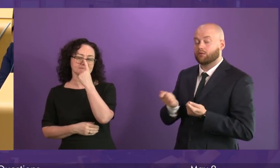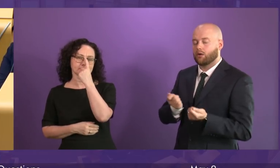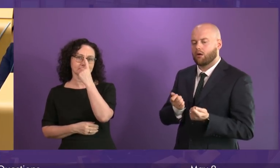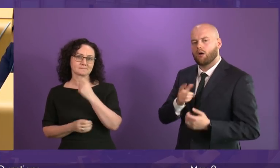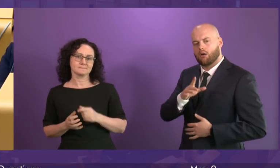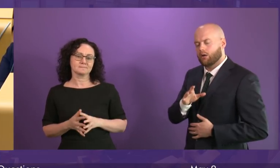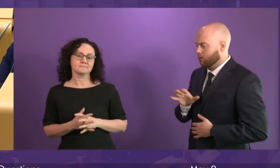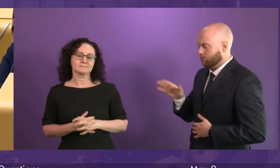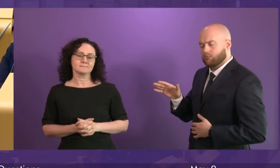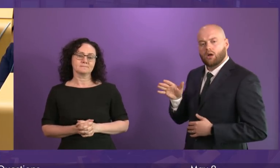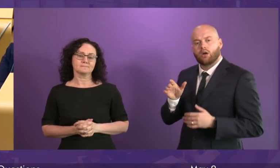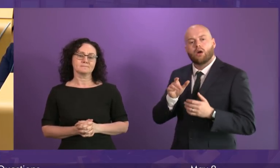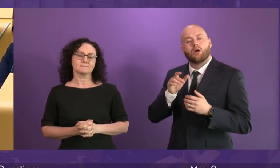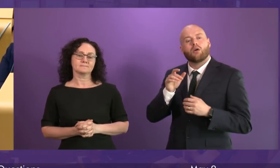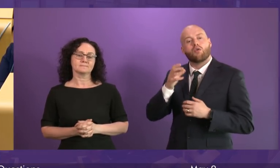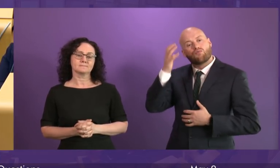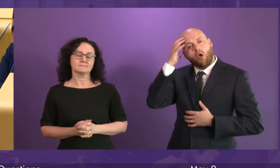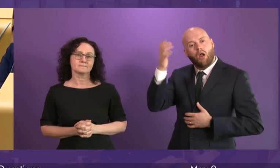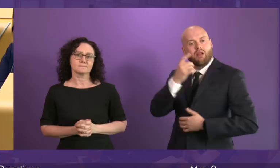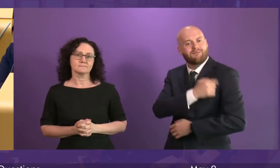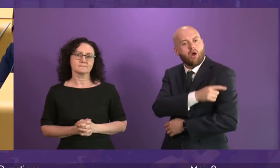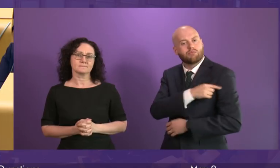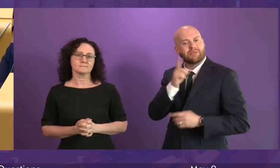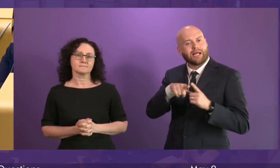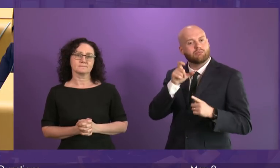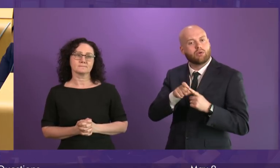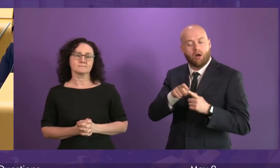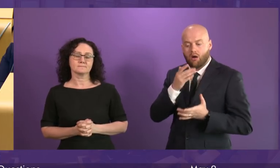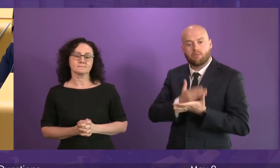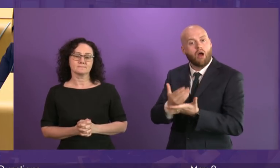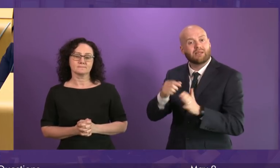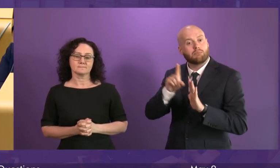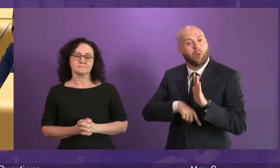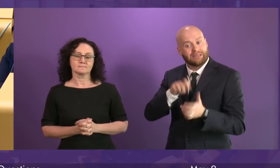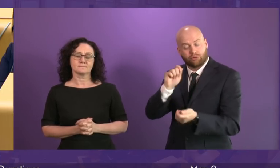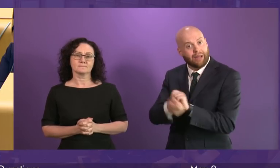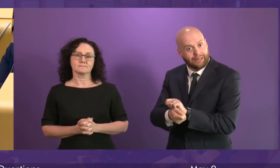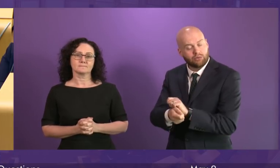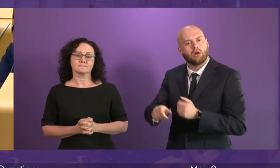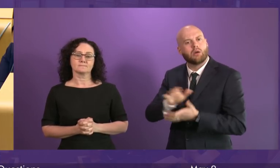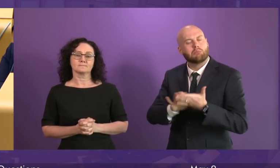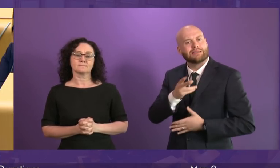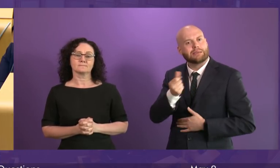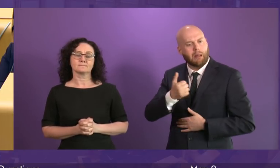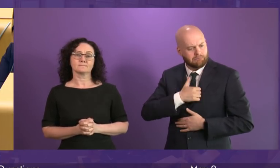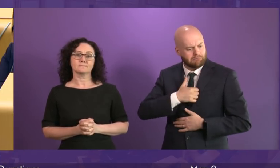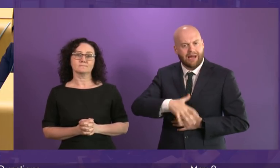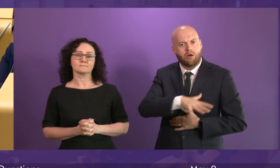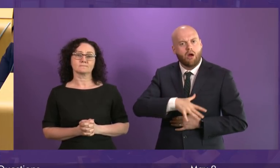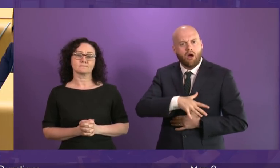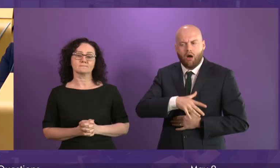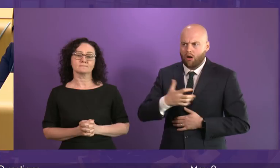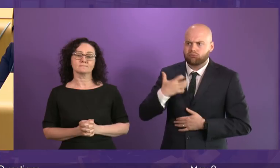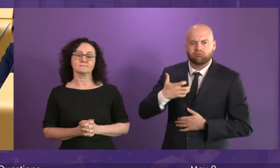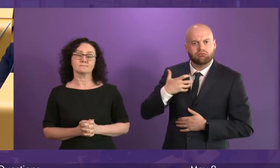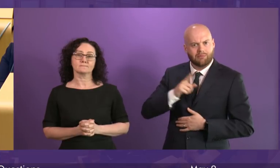to parking policy at the Royal Infirmary of Edinburgh has meant several of my constituents working there now have their staff parking permits under review, and